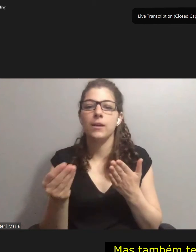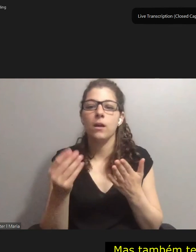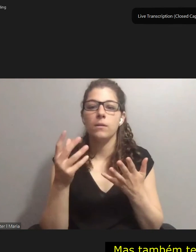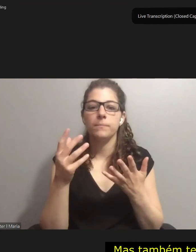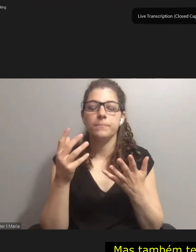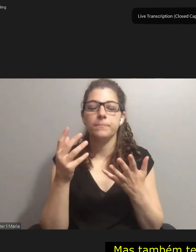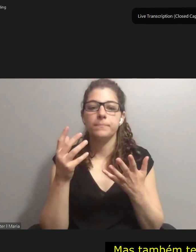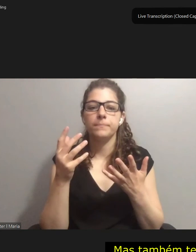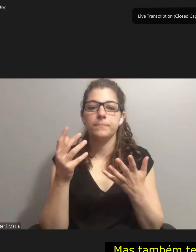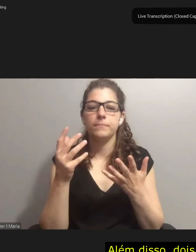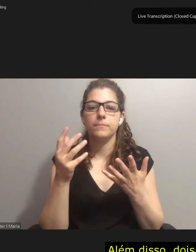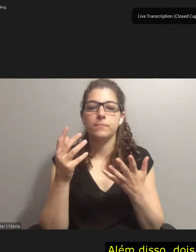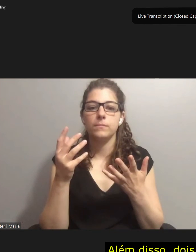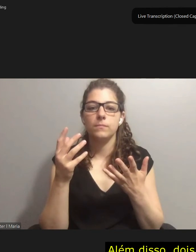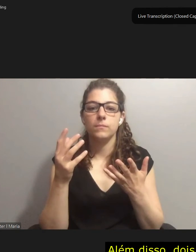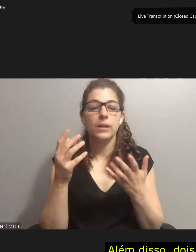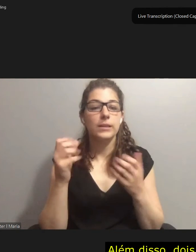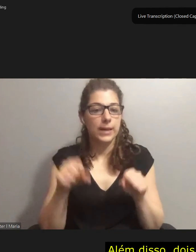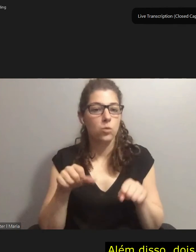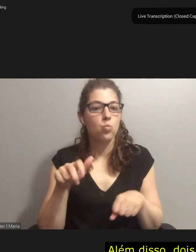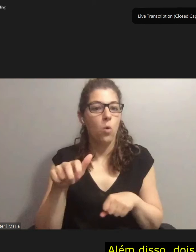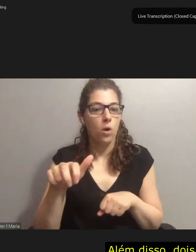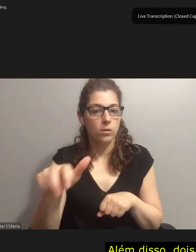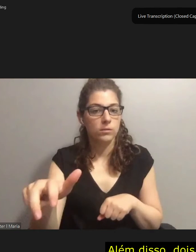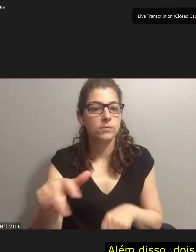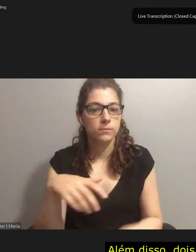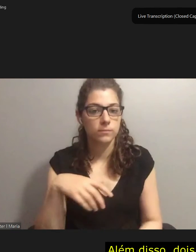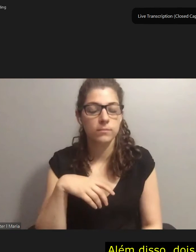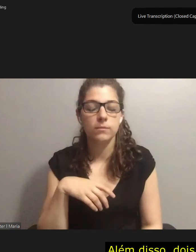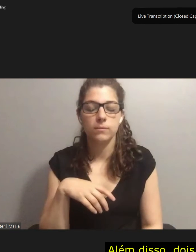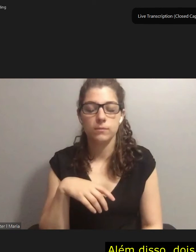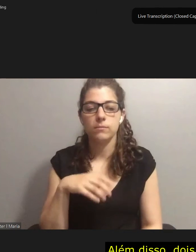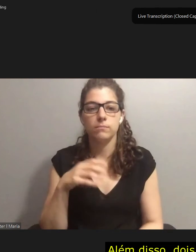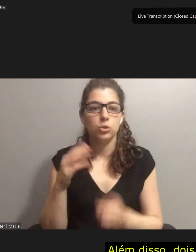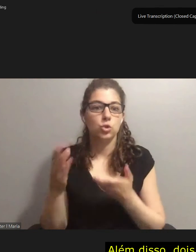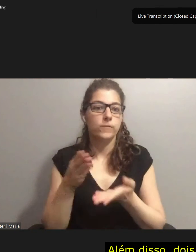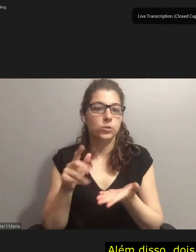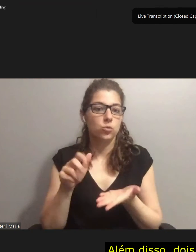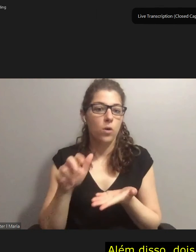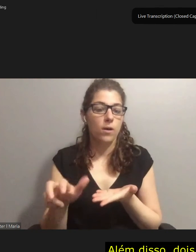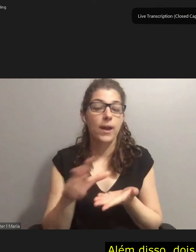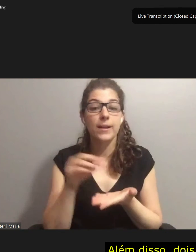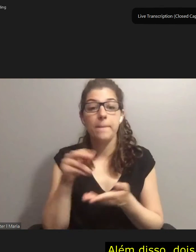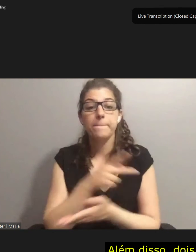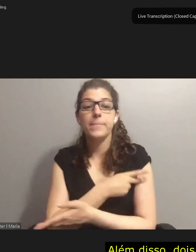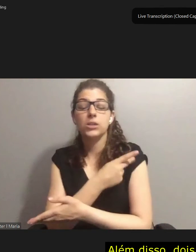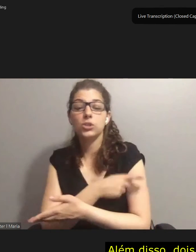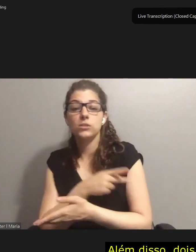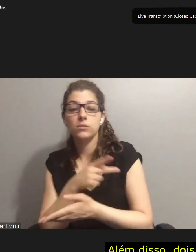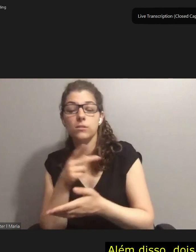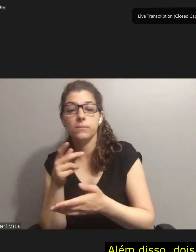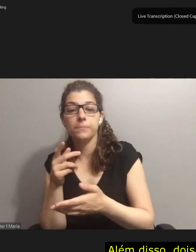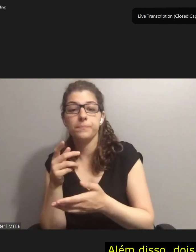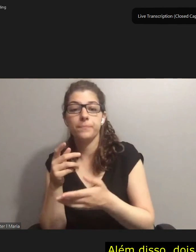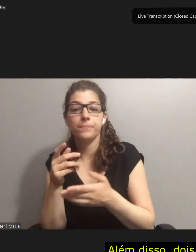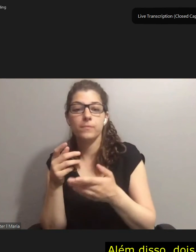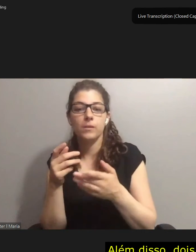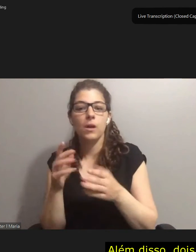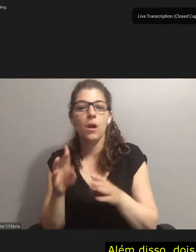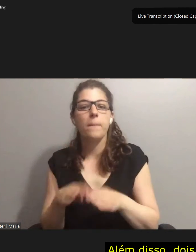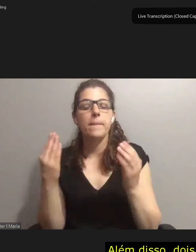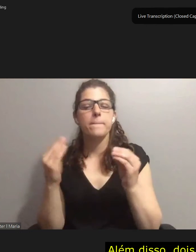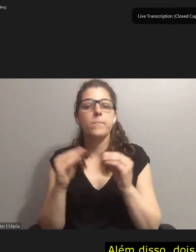he is strongest to walk. Additionally, two patients opened a small vegetable